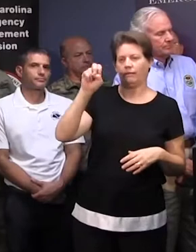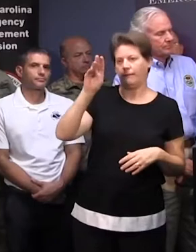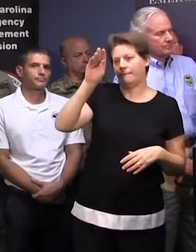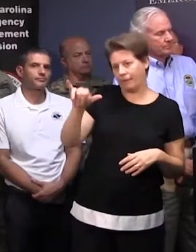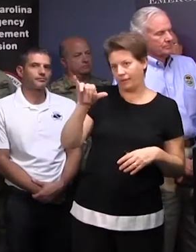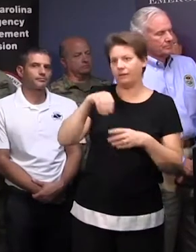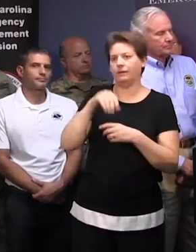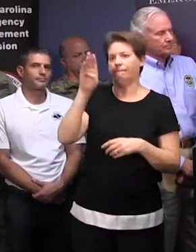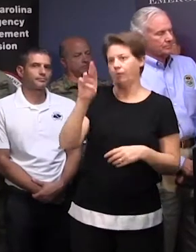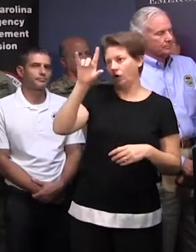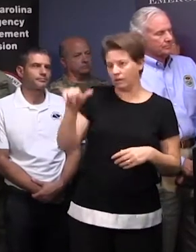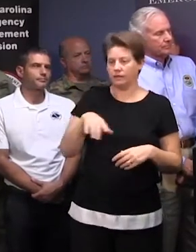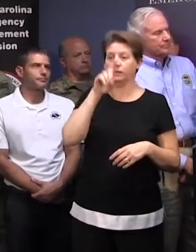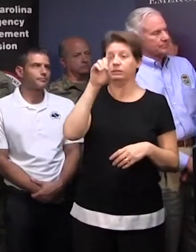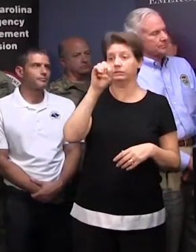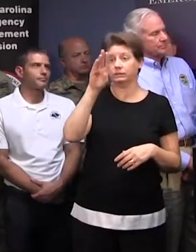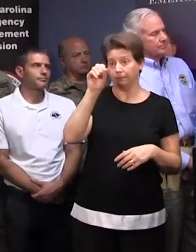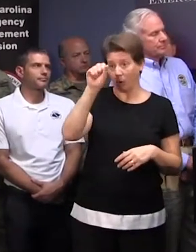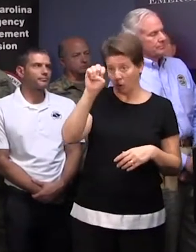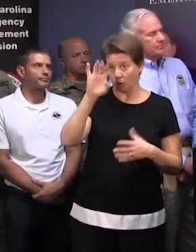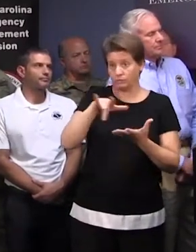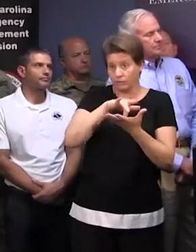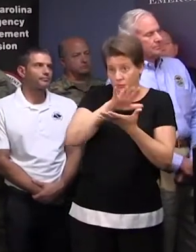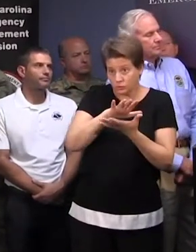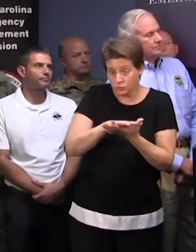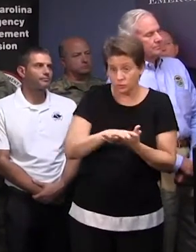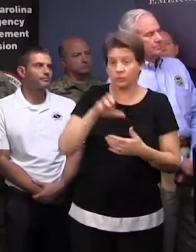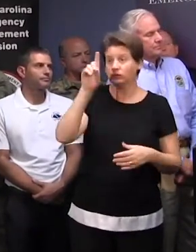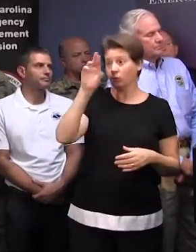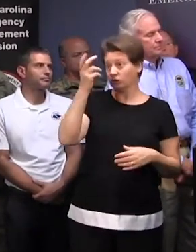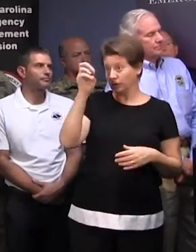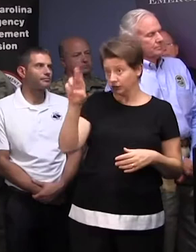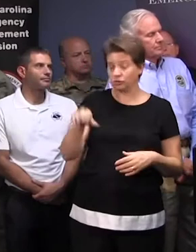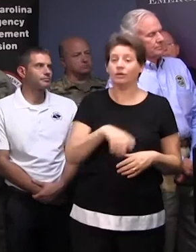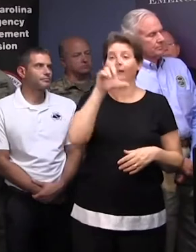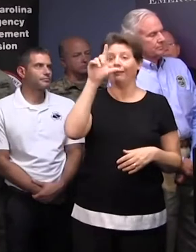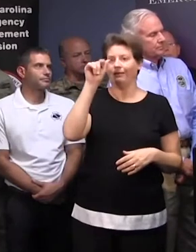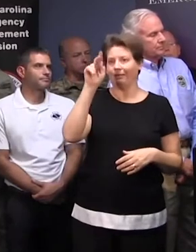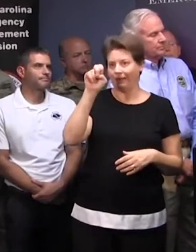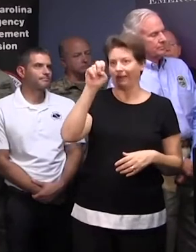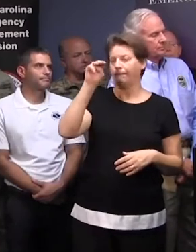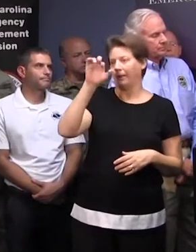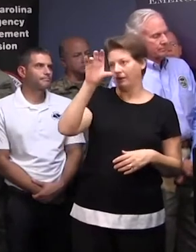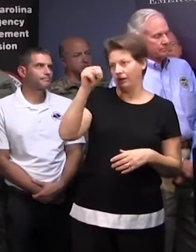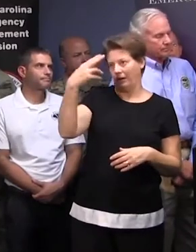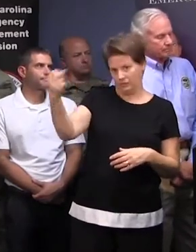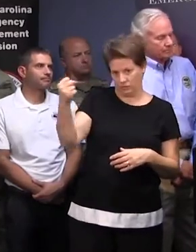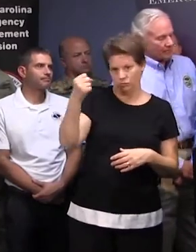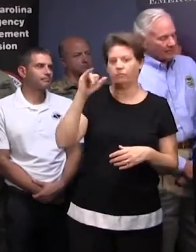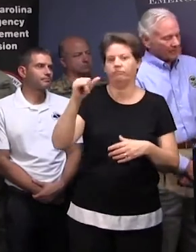Berkeley, DuVose Middle and Dorchester, and Lake Marion High School in Orangeburg that are pet-friendly.